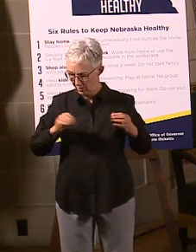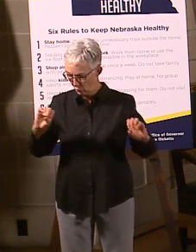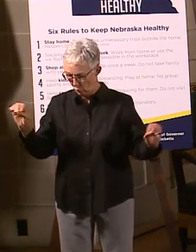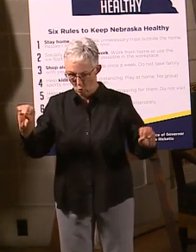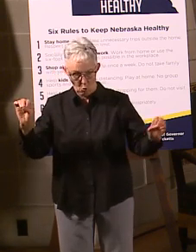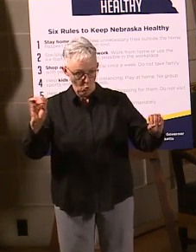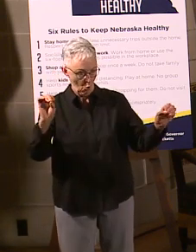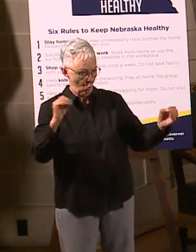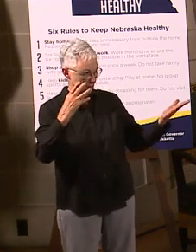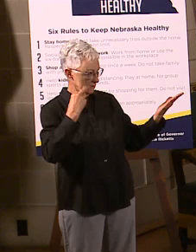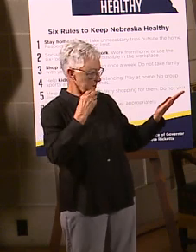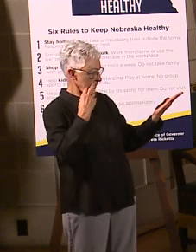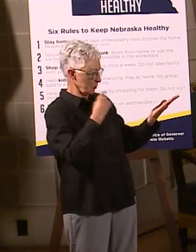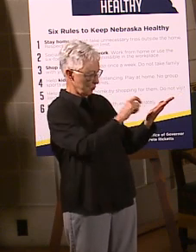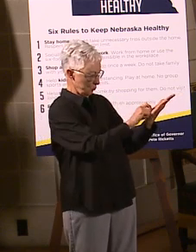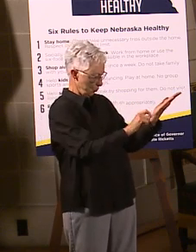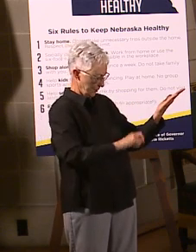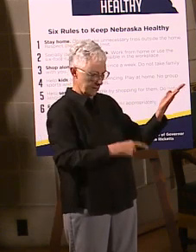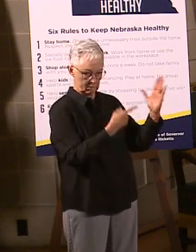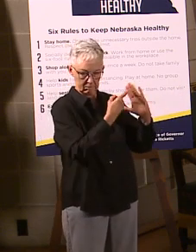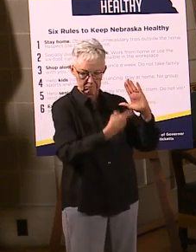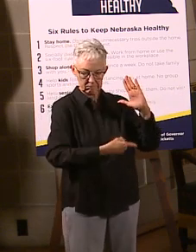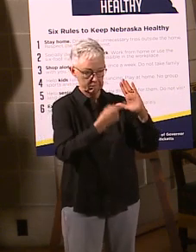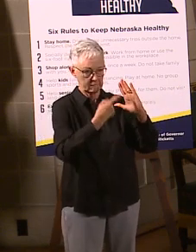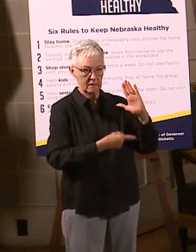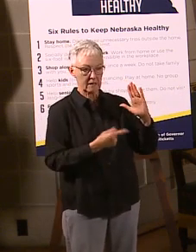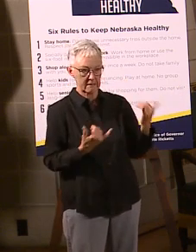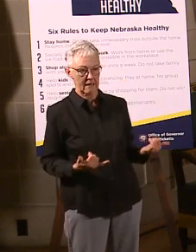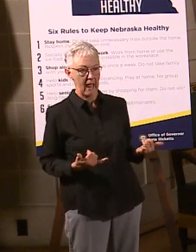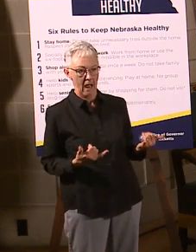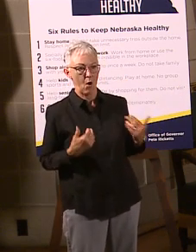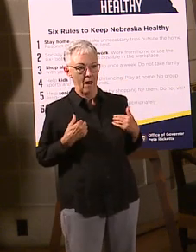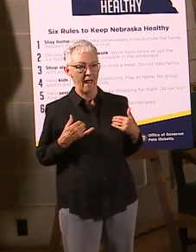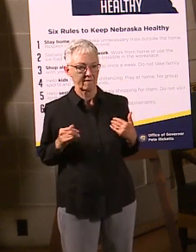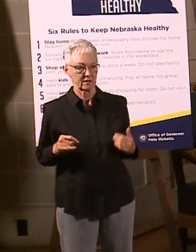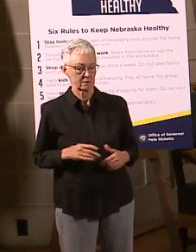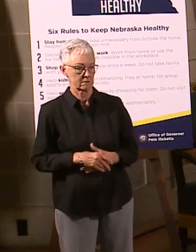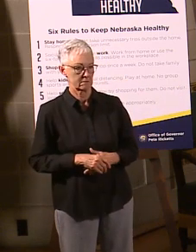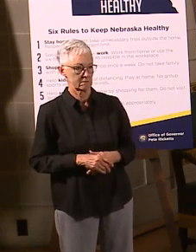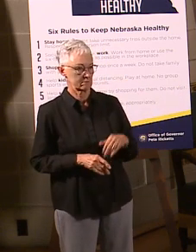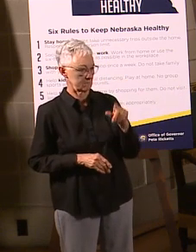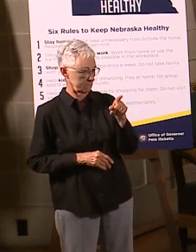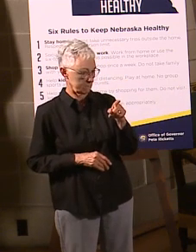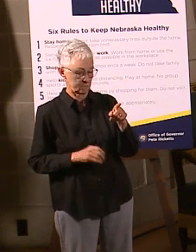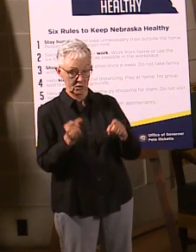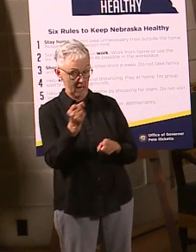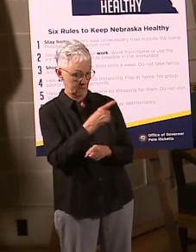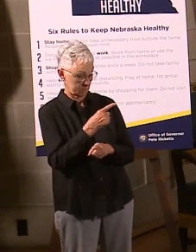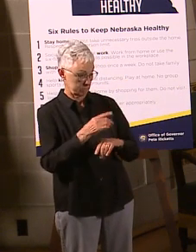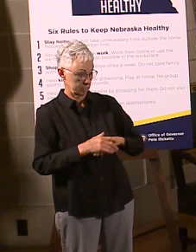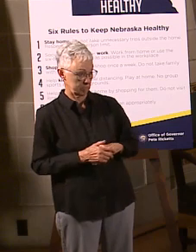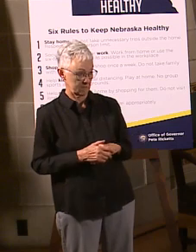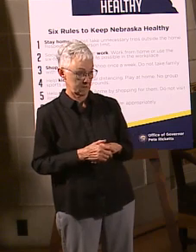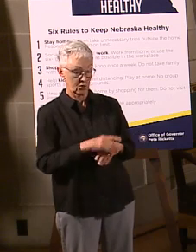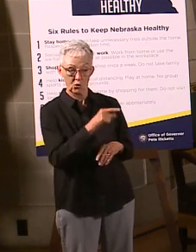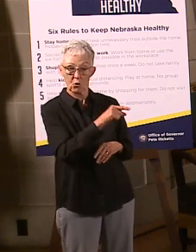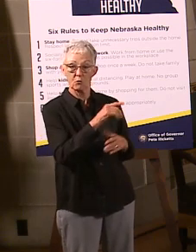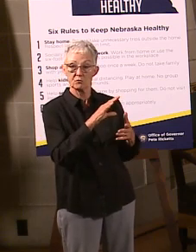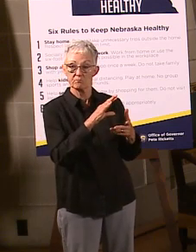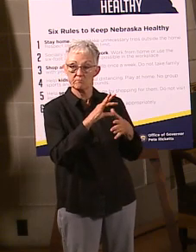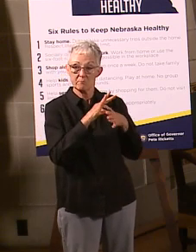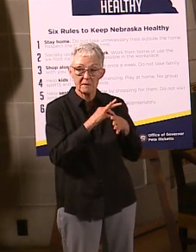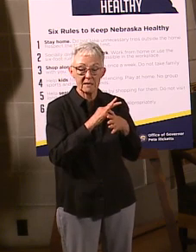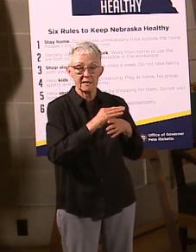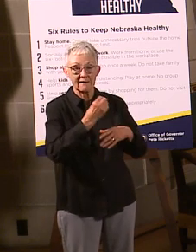learning along the way. What about the companies themselves? Should they have looked at the social distancing